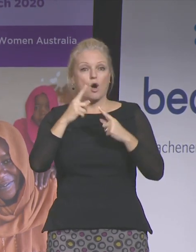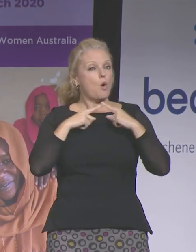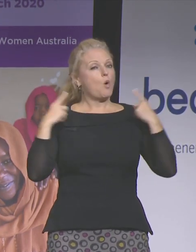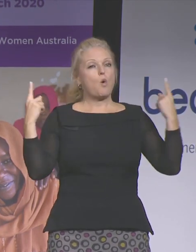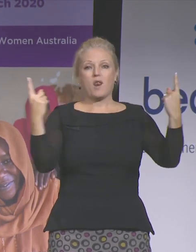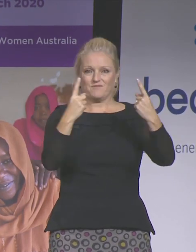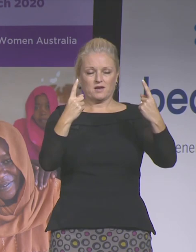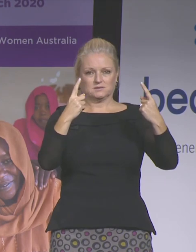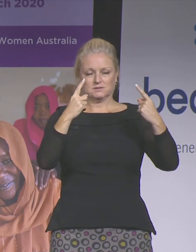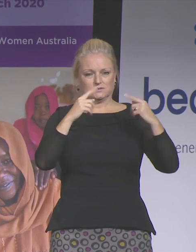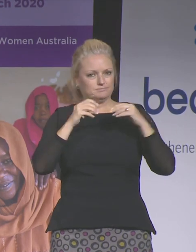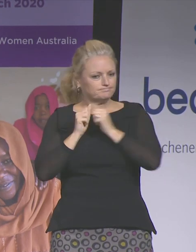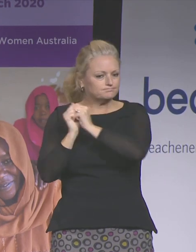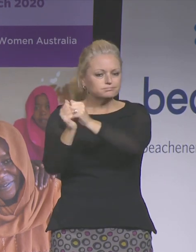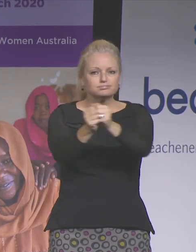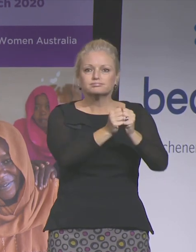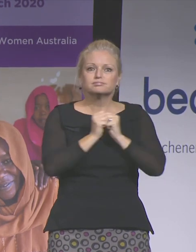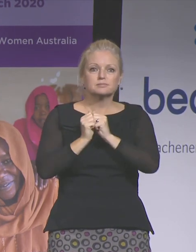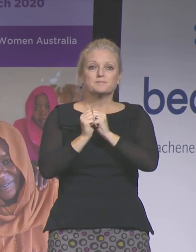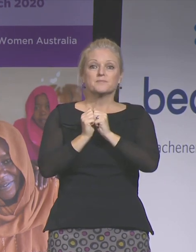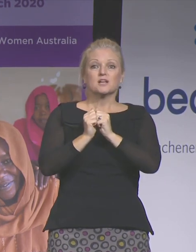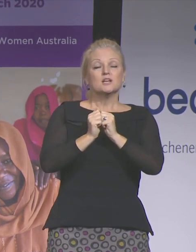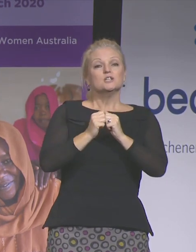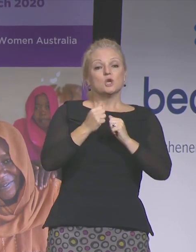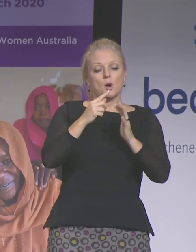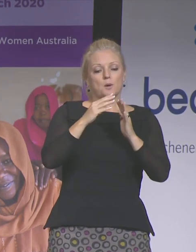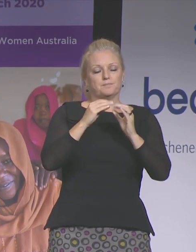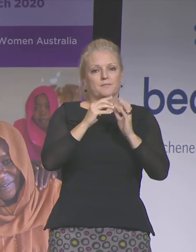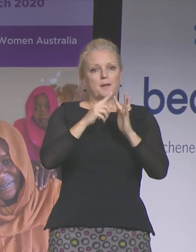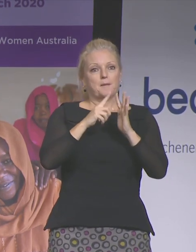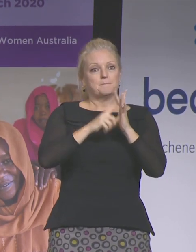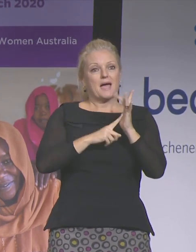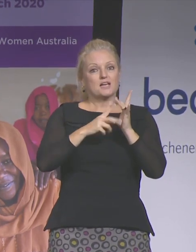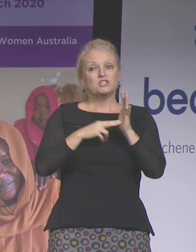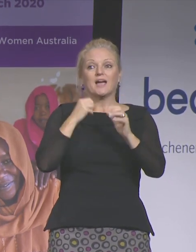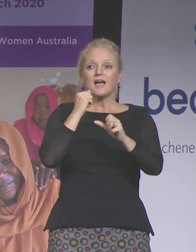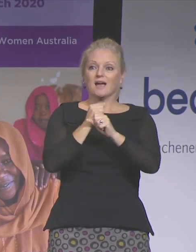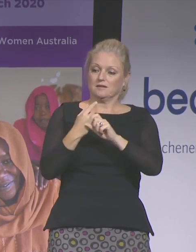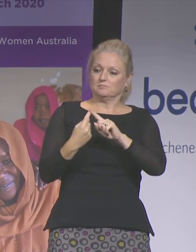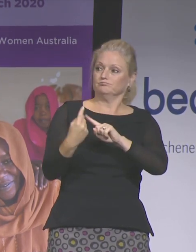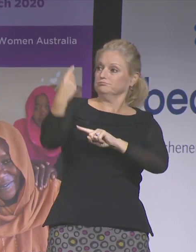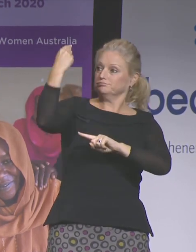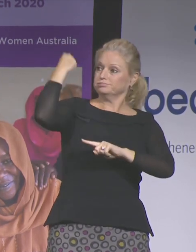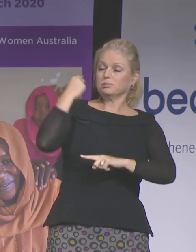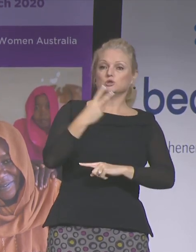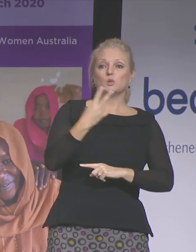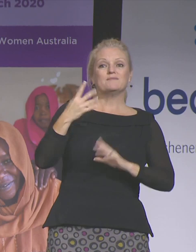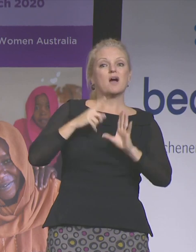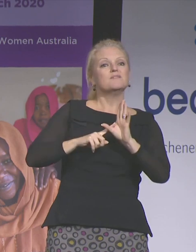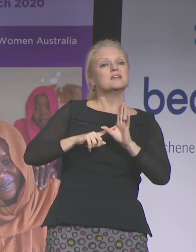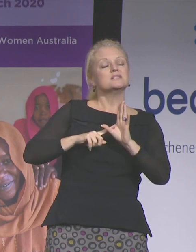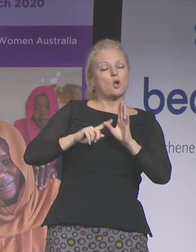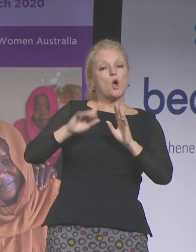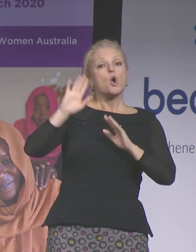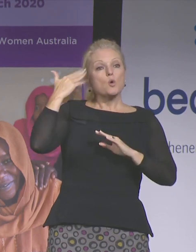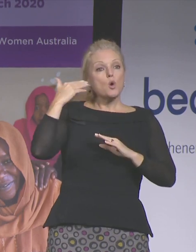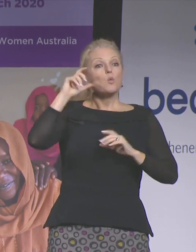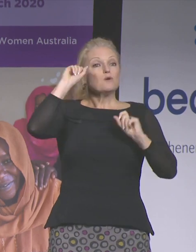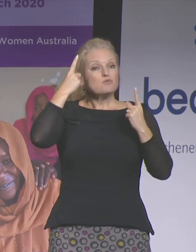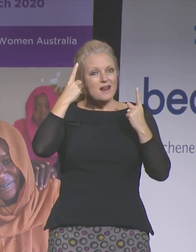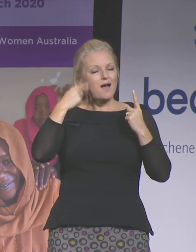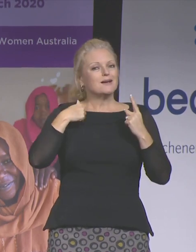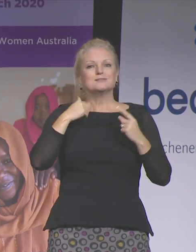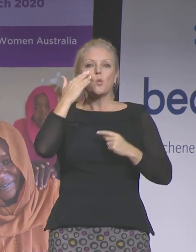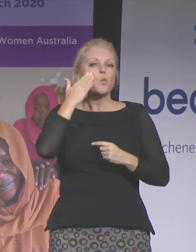years on from Beijing, accountability for progress cannot sit on the shoulders of women alone. Women and girls need